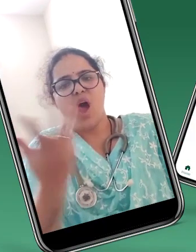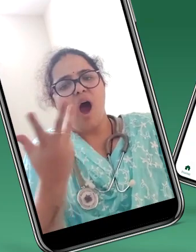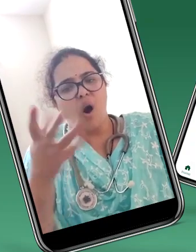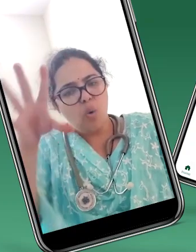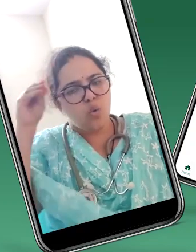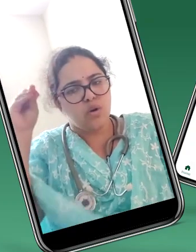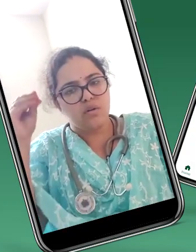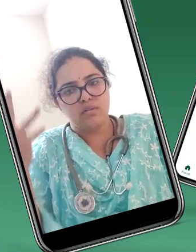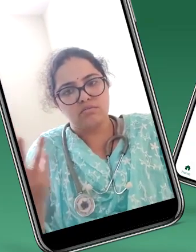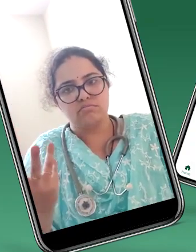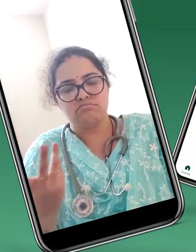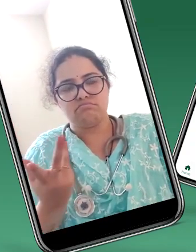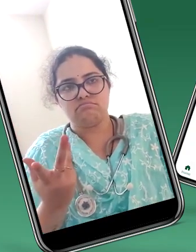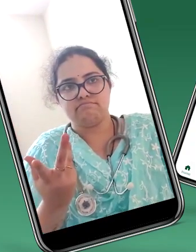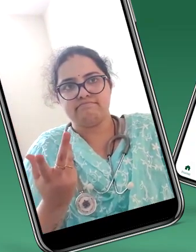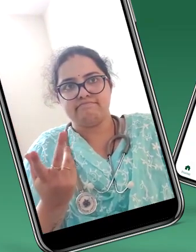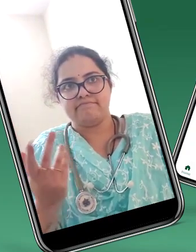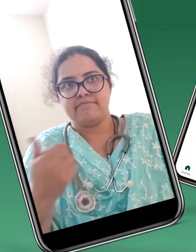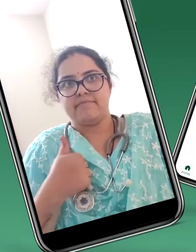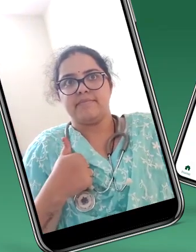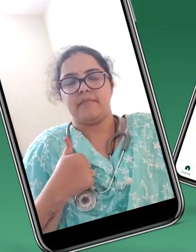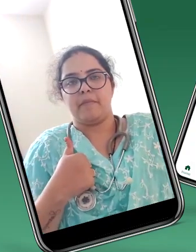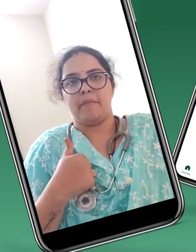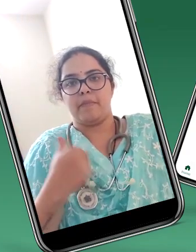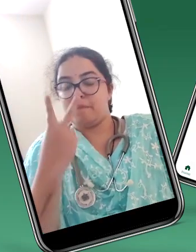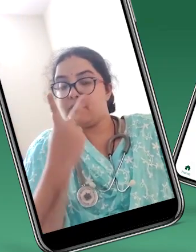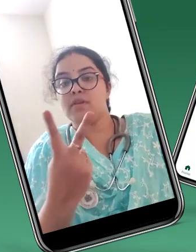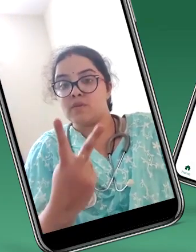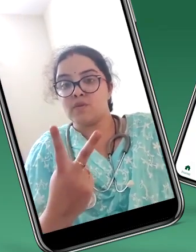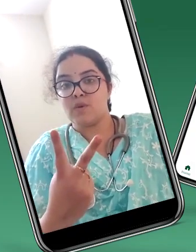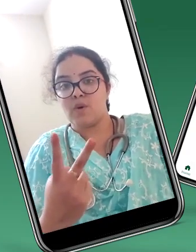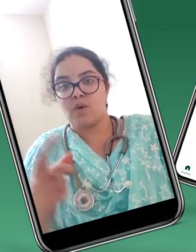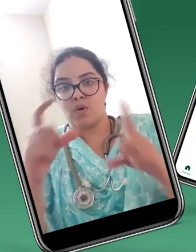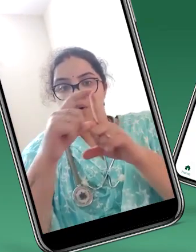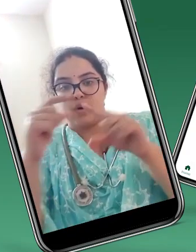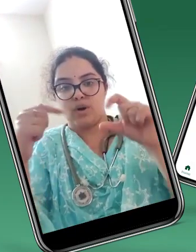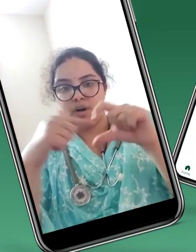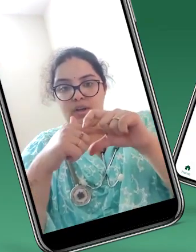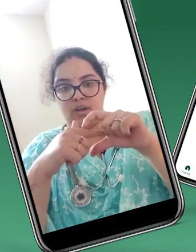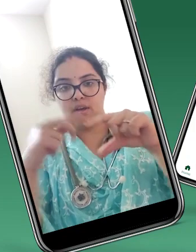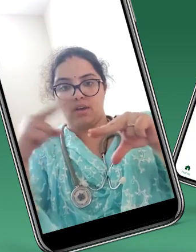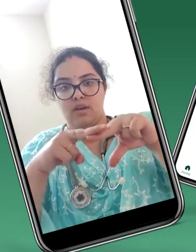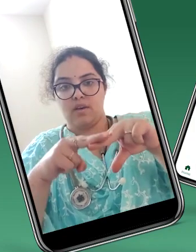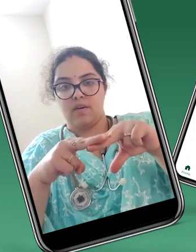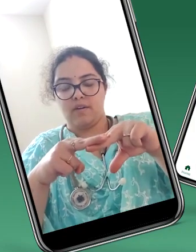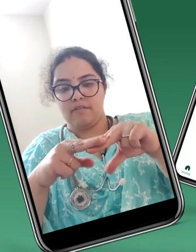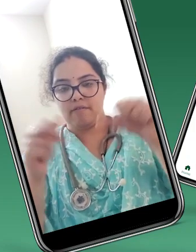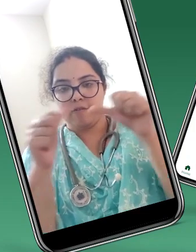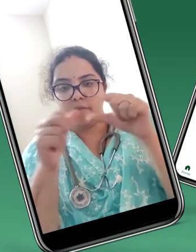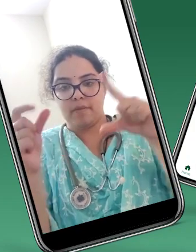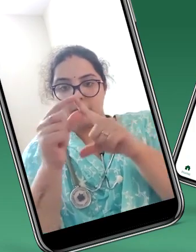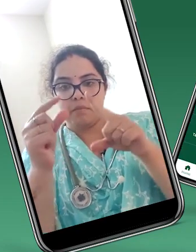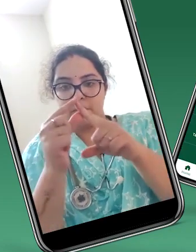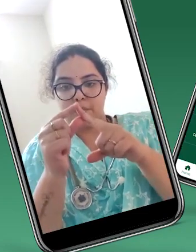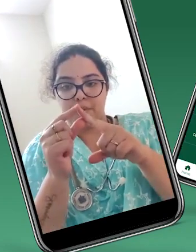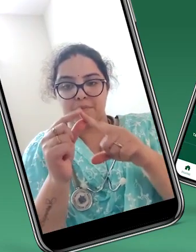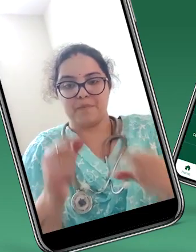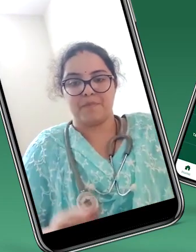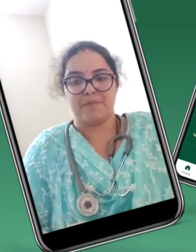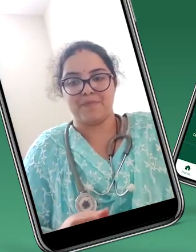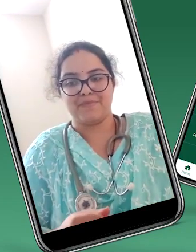How to learn sign language? After I searched and got to know about